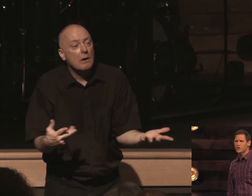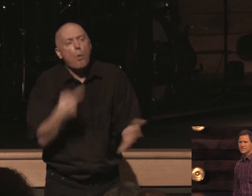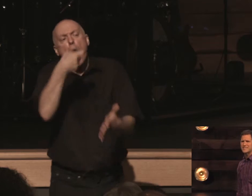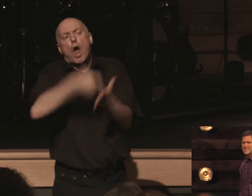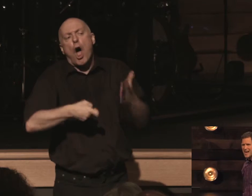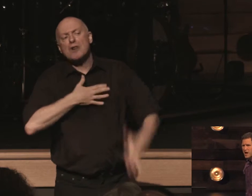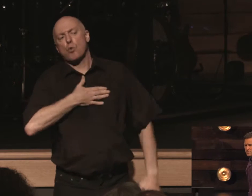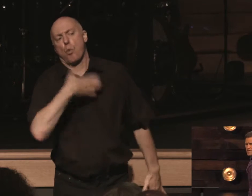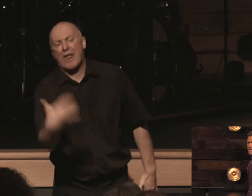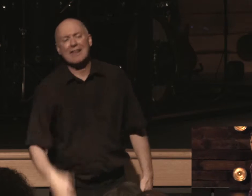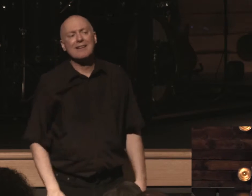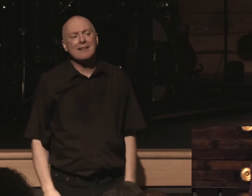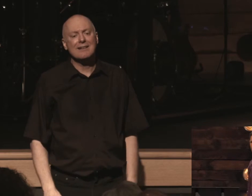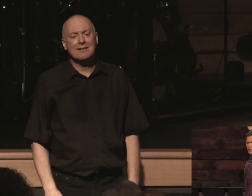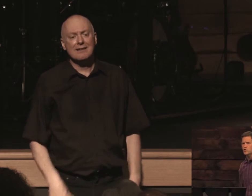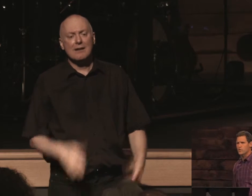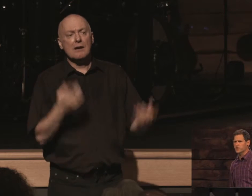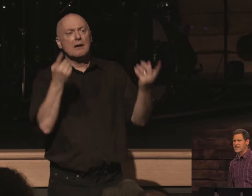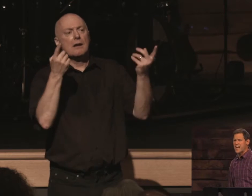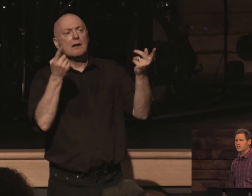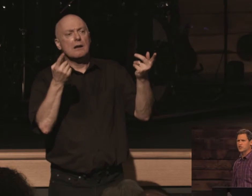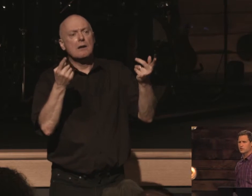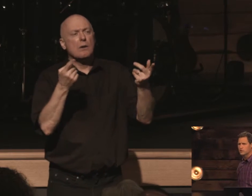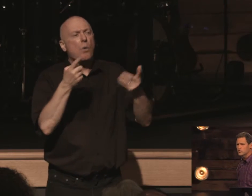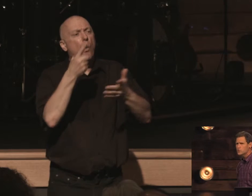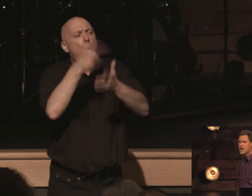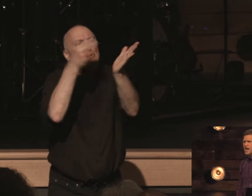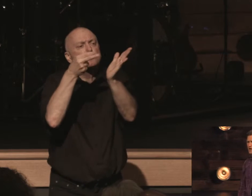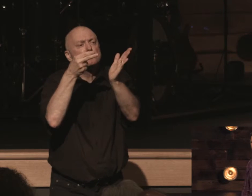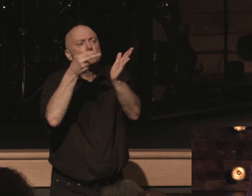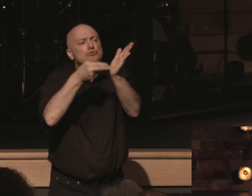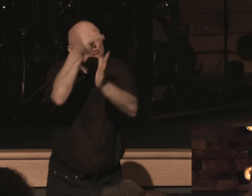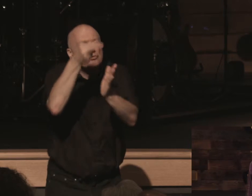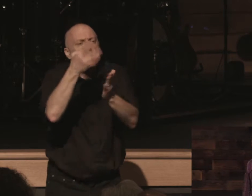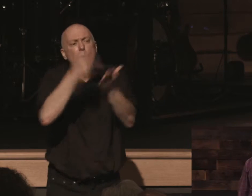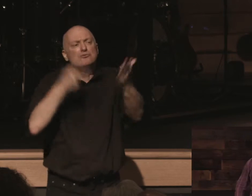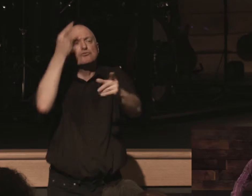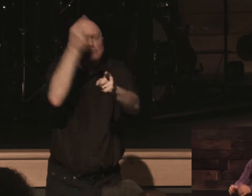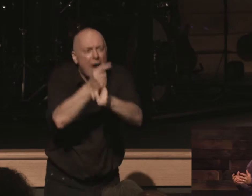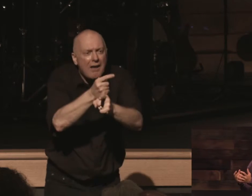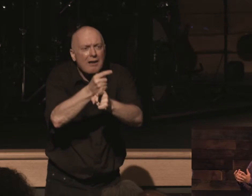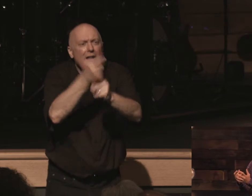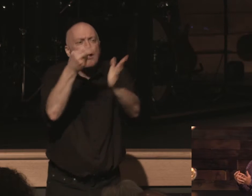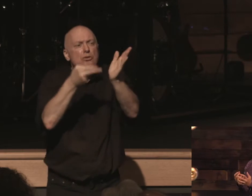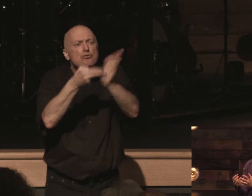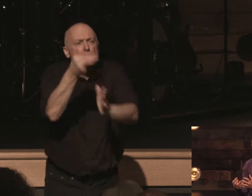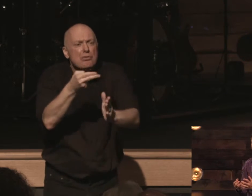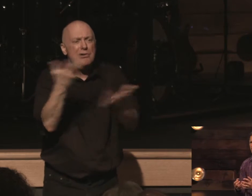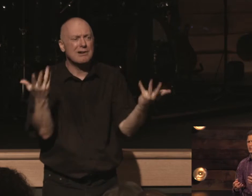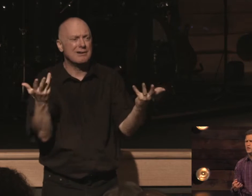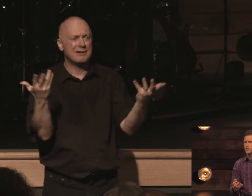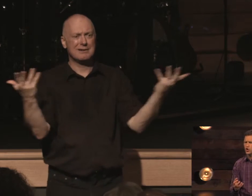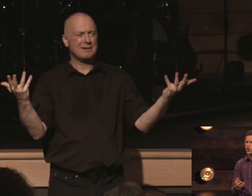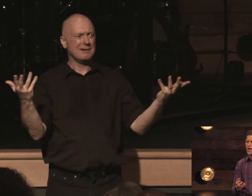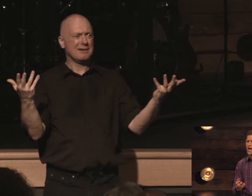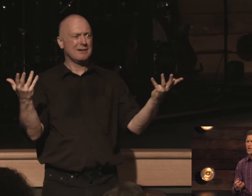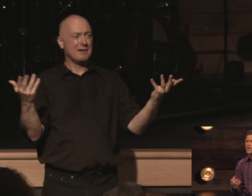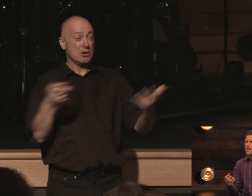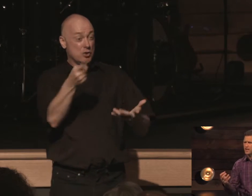willing to count in their pursuit of what is actually true and right and the truth that is the difference between eternal hell and